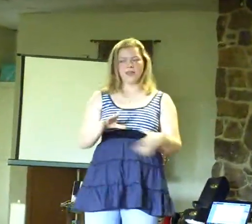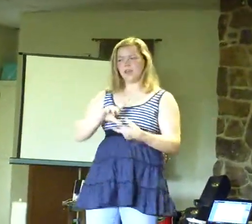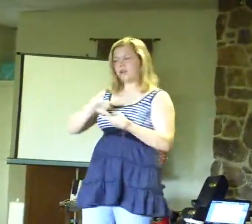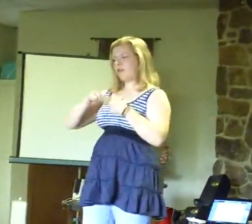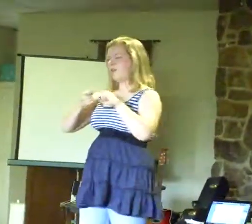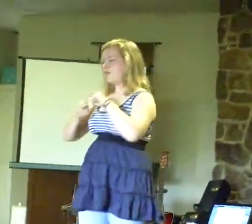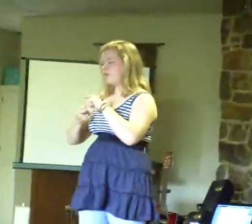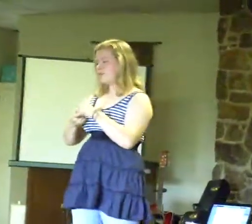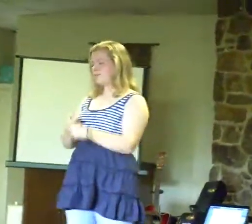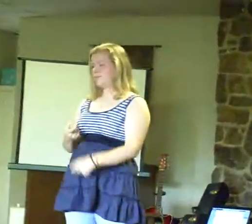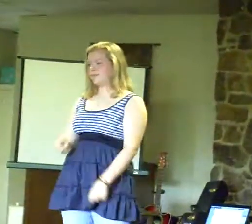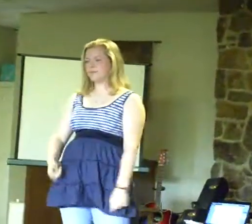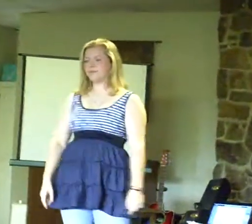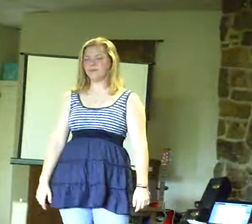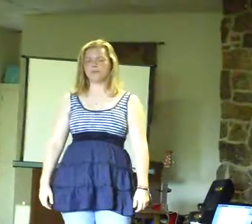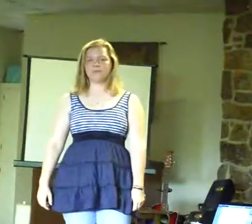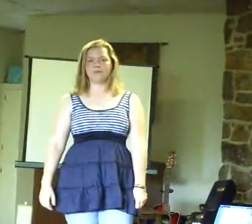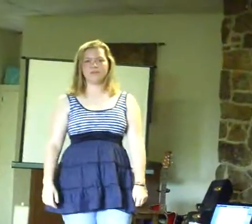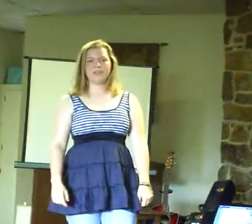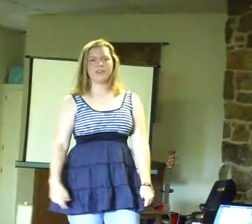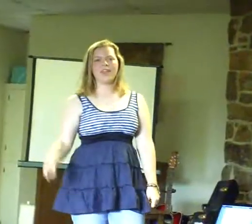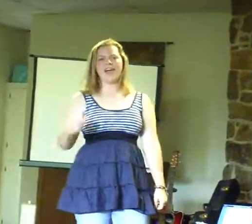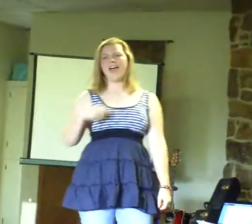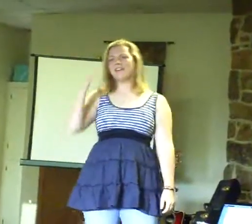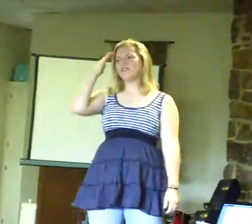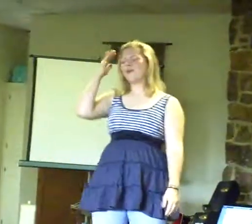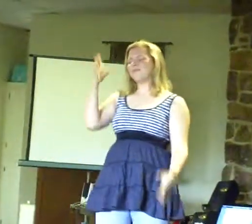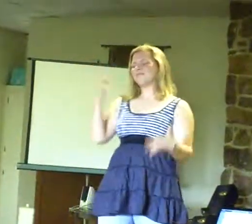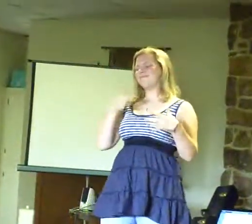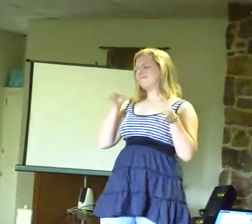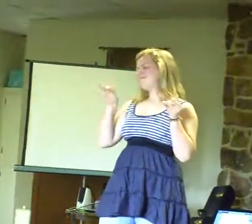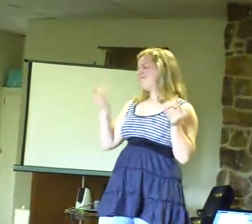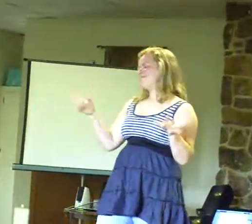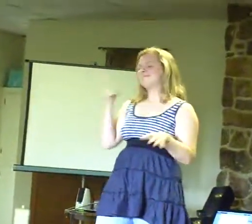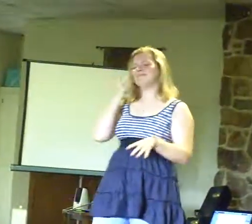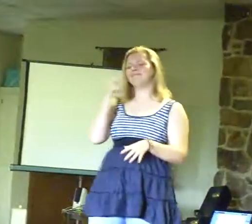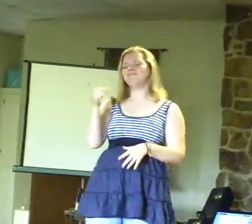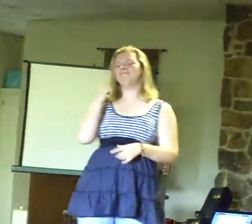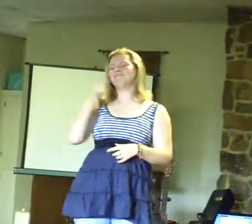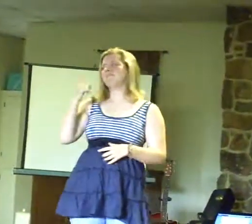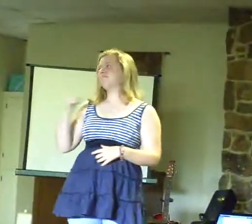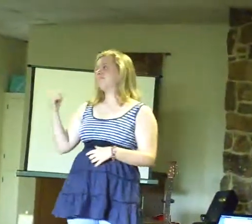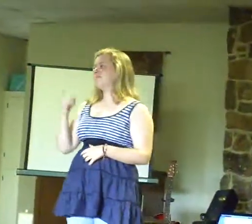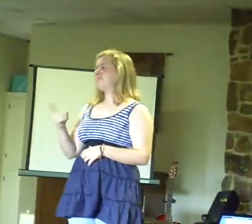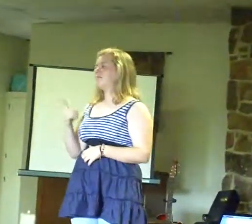and hurt. Oh, you hate to see me cry.